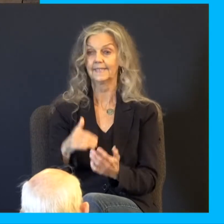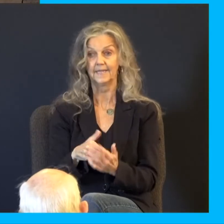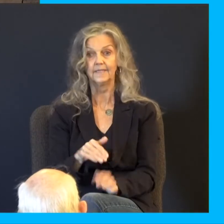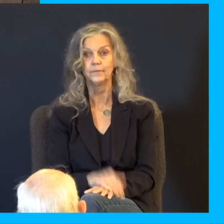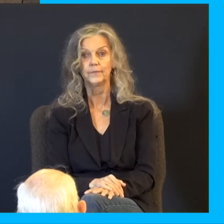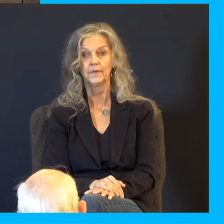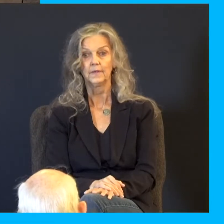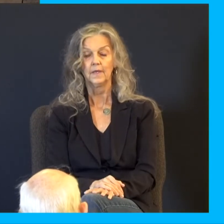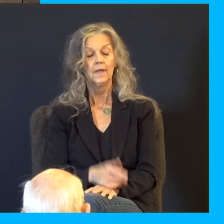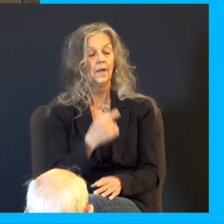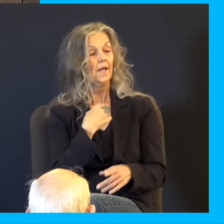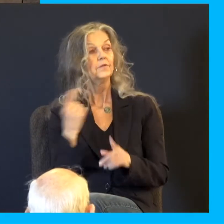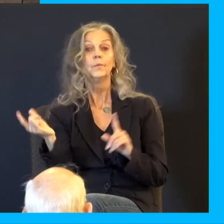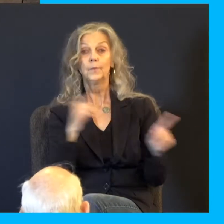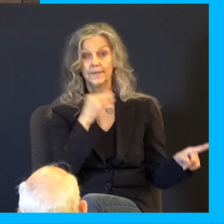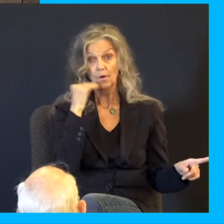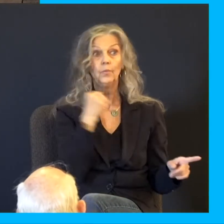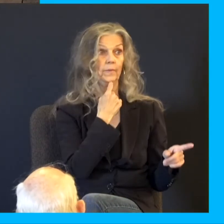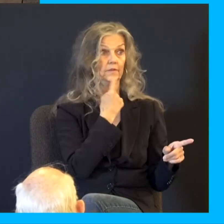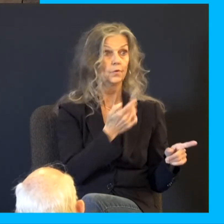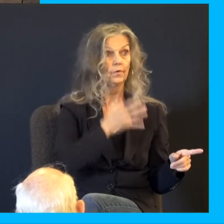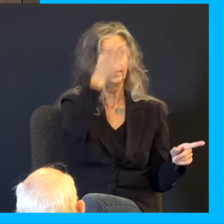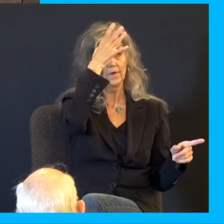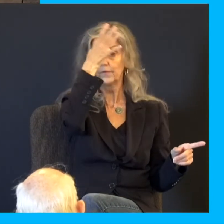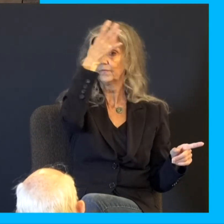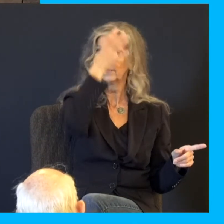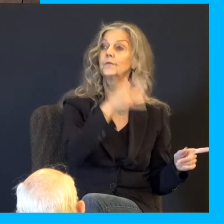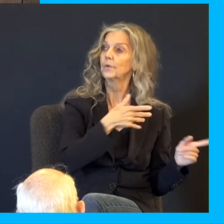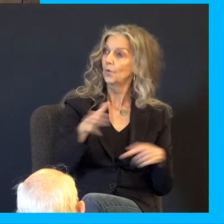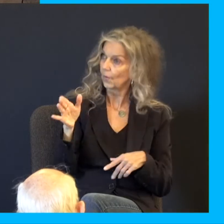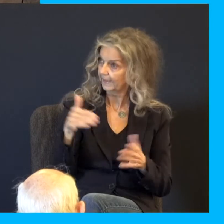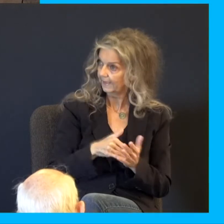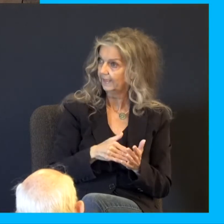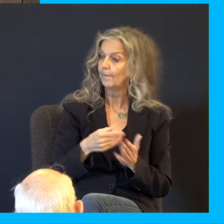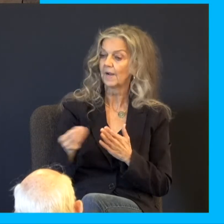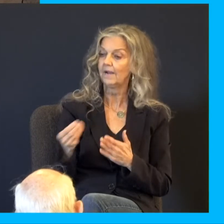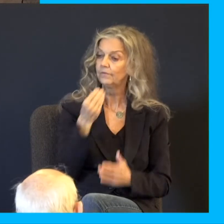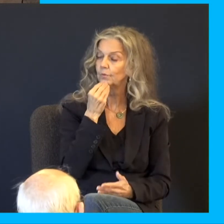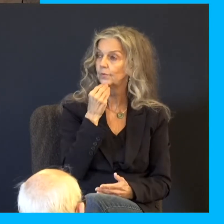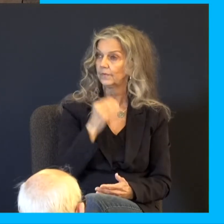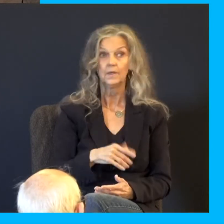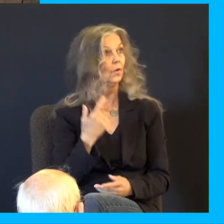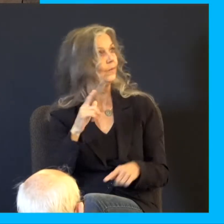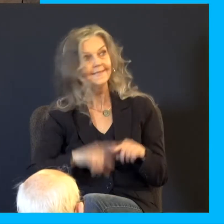him the words of my Lord. And our father said, Go again, and buy us a little food. And we said, cannot go down.